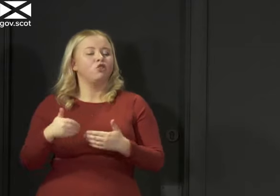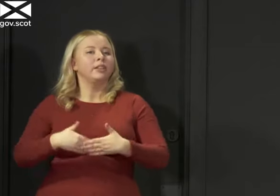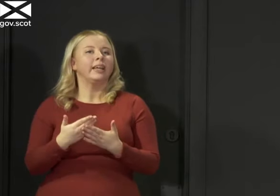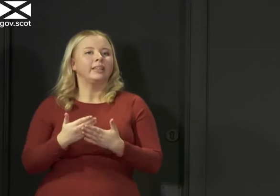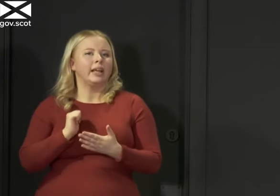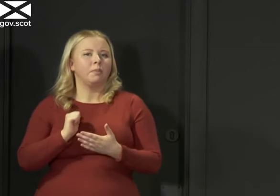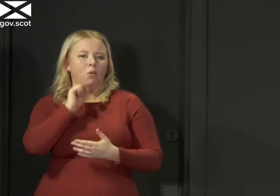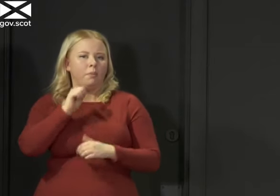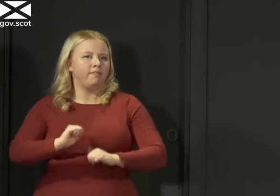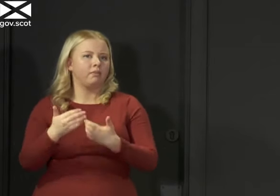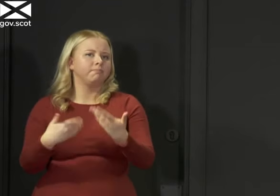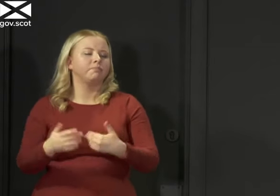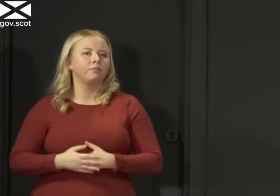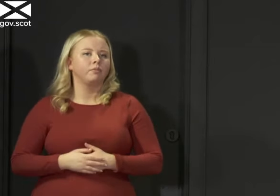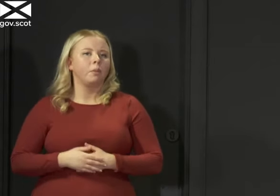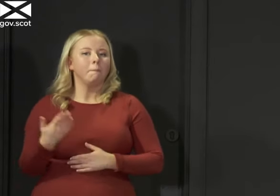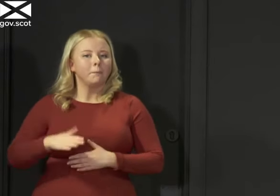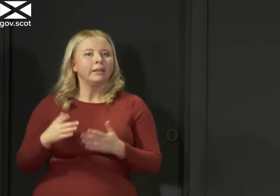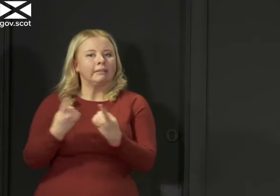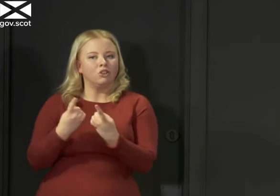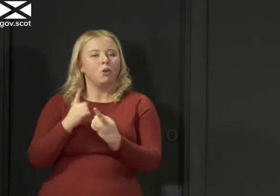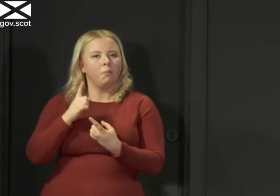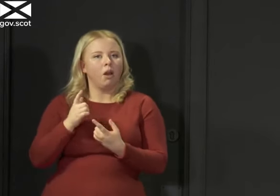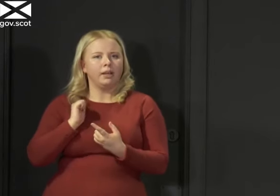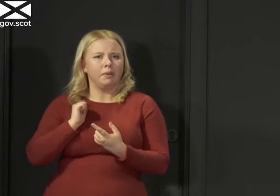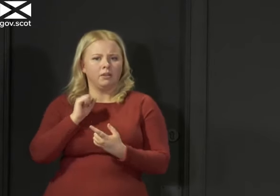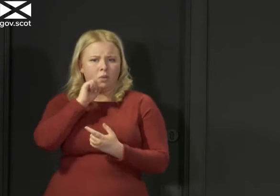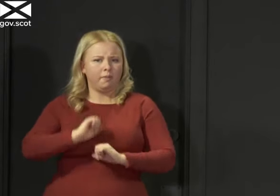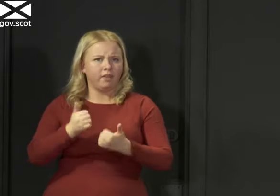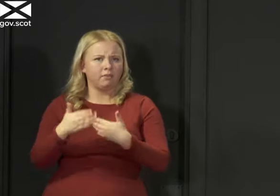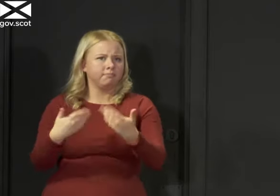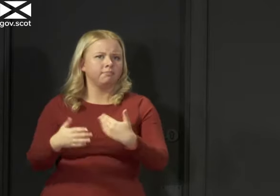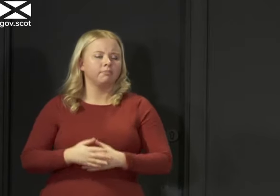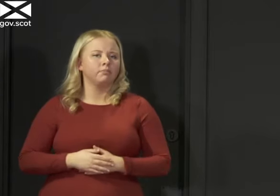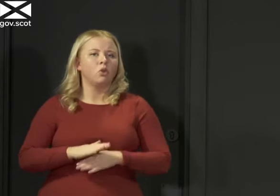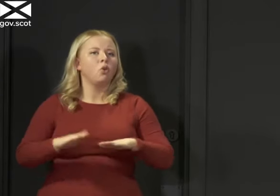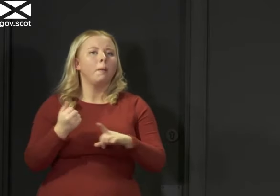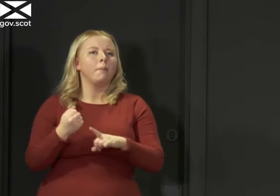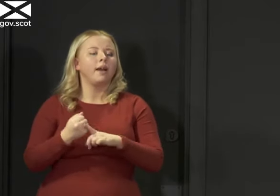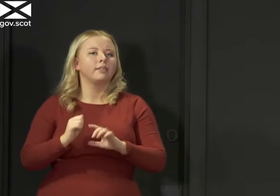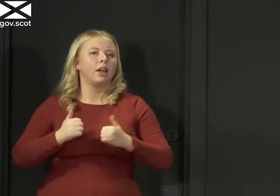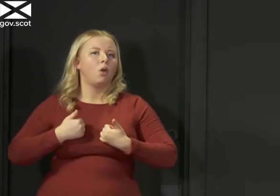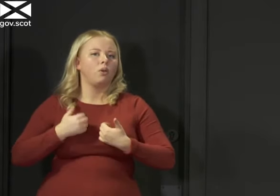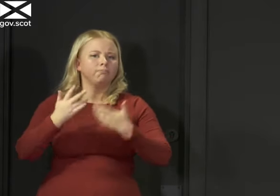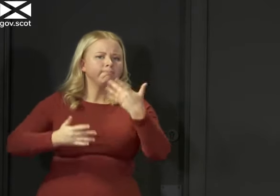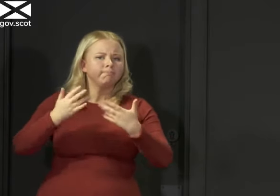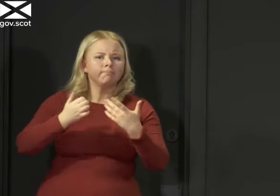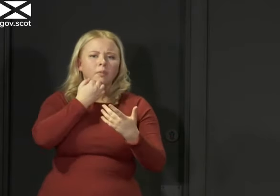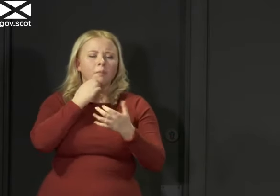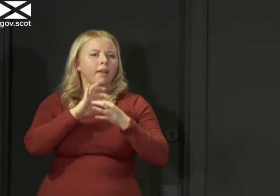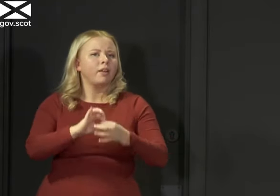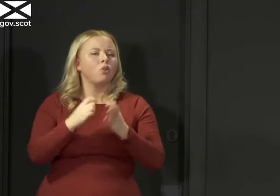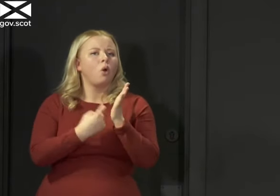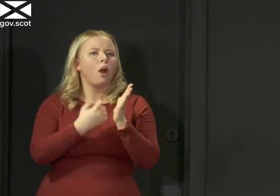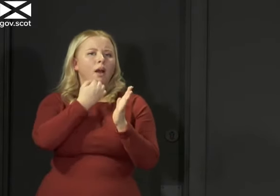for that strand of testing, but it is well on the way to being resolved, and it should not have an impact in any of our calculations around the R number